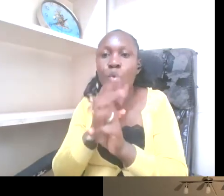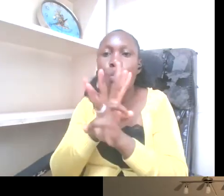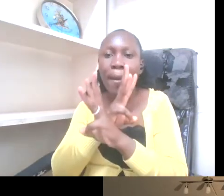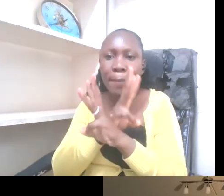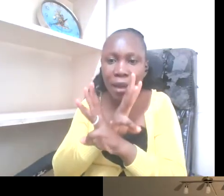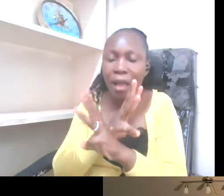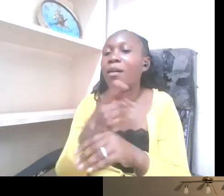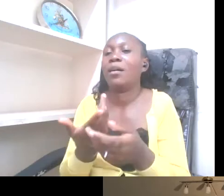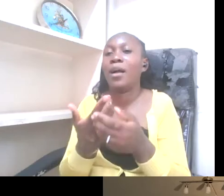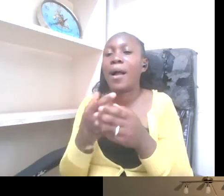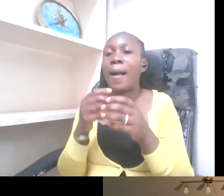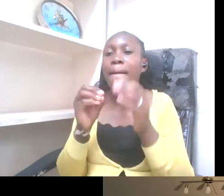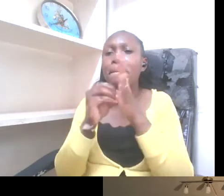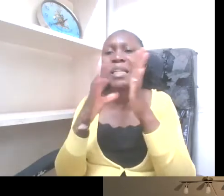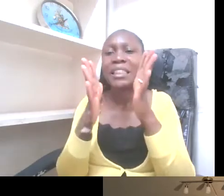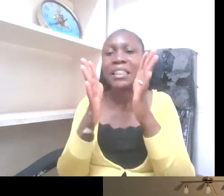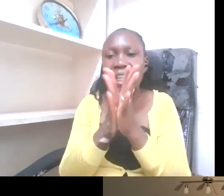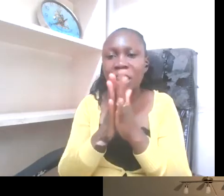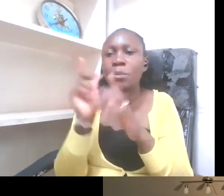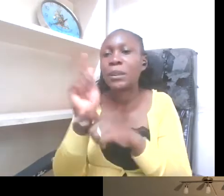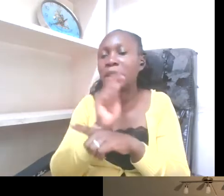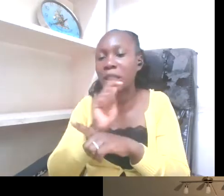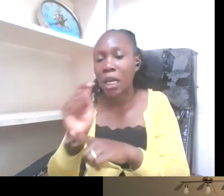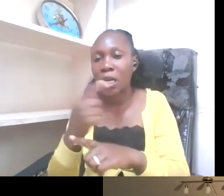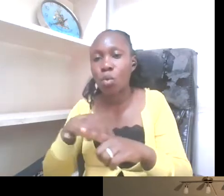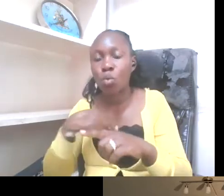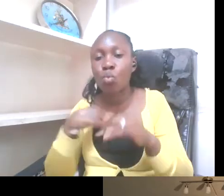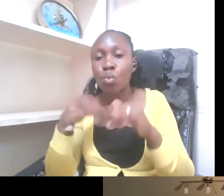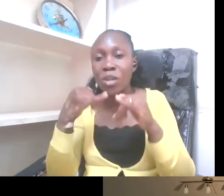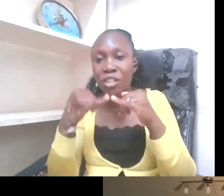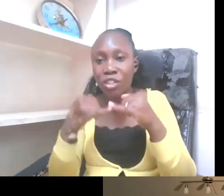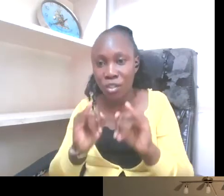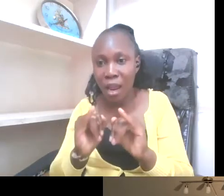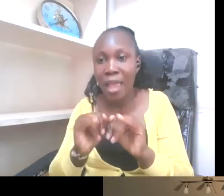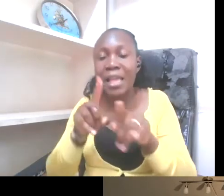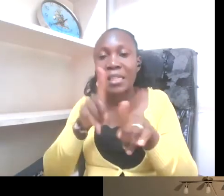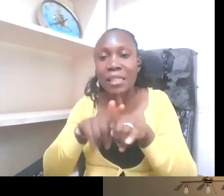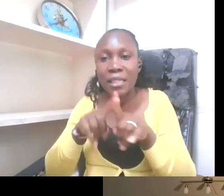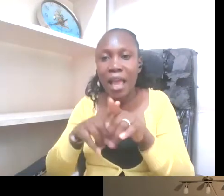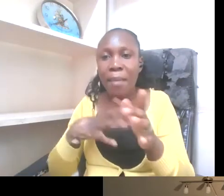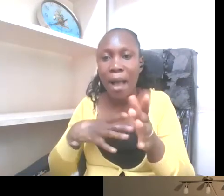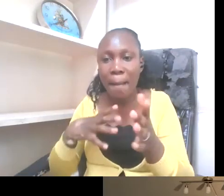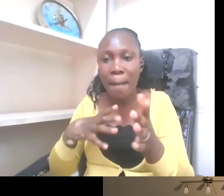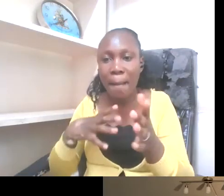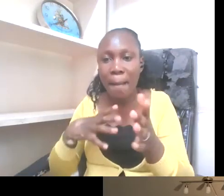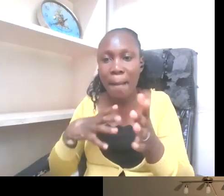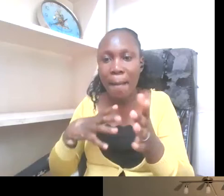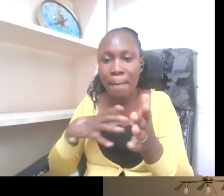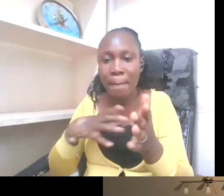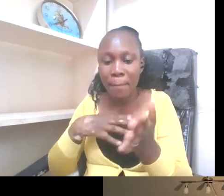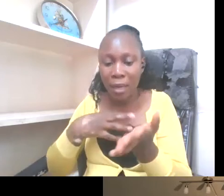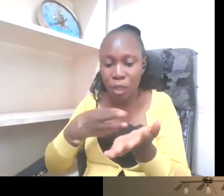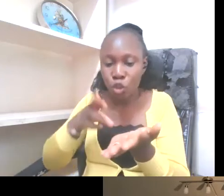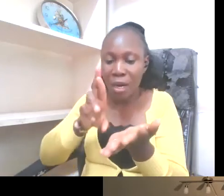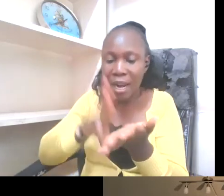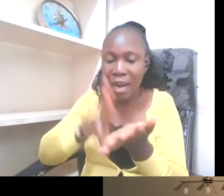try as much as possible whenever somebody signs up for a particular program, that we can accommodate them fully. My